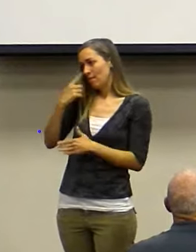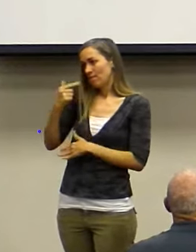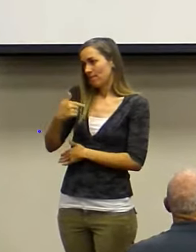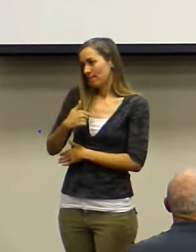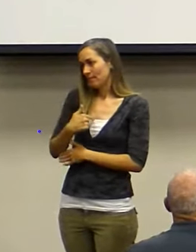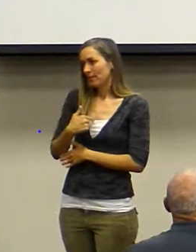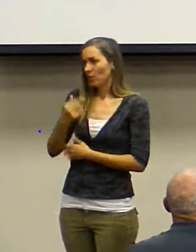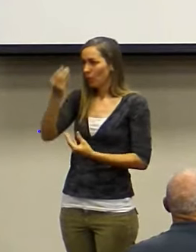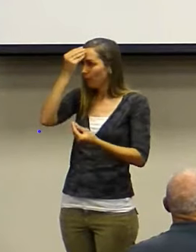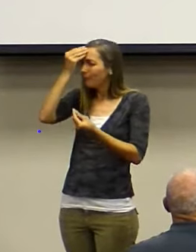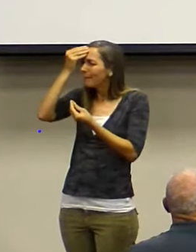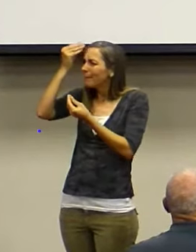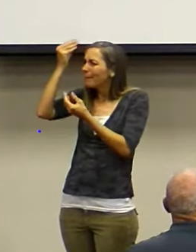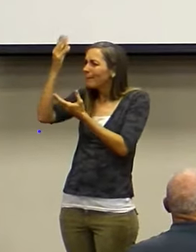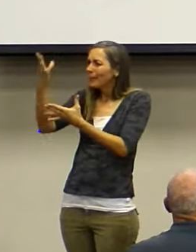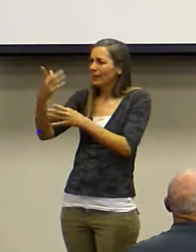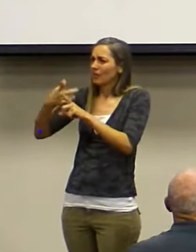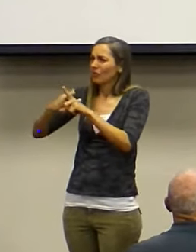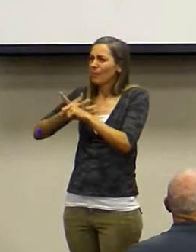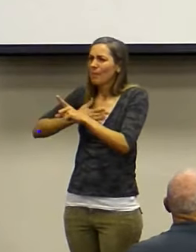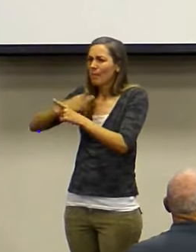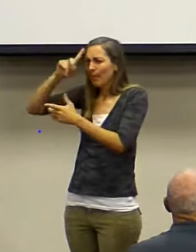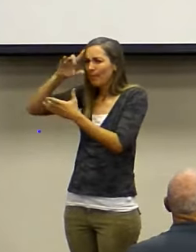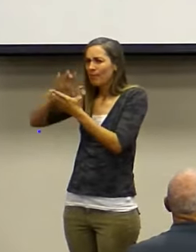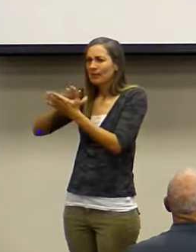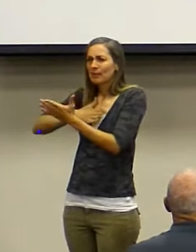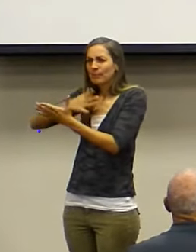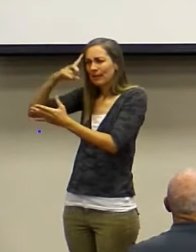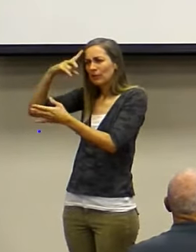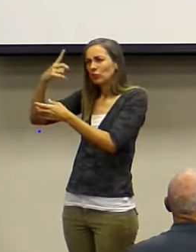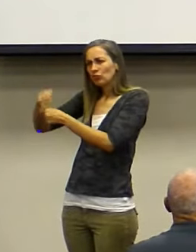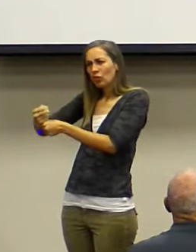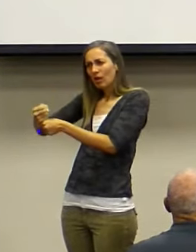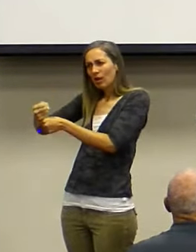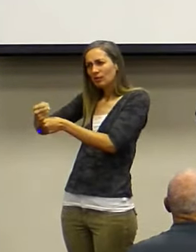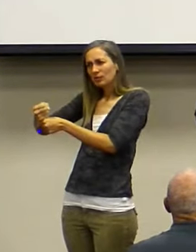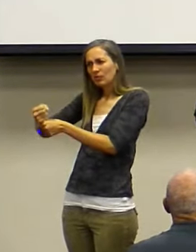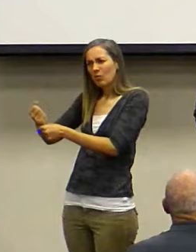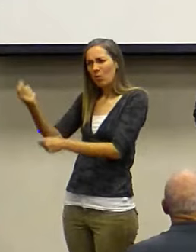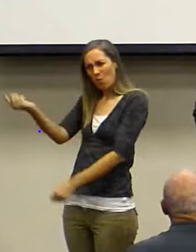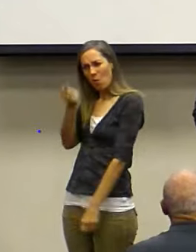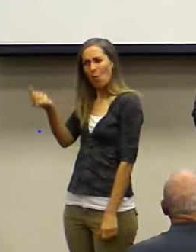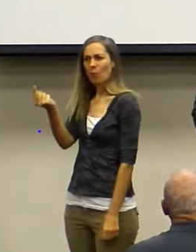Obedience action comes out of my belief and trust in the Lord. It always does.